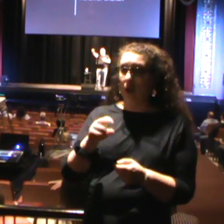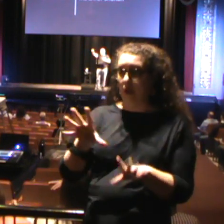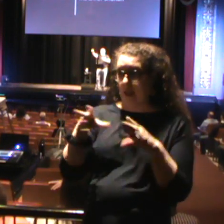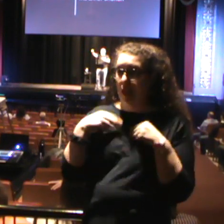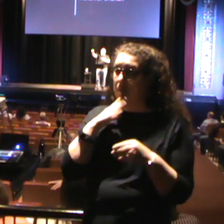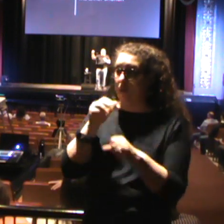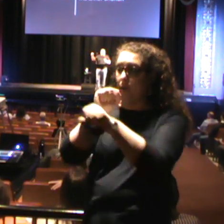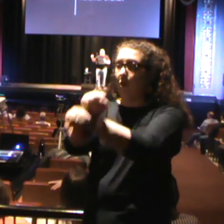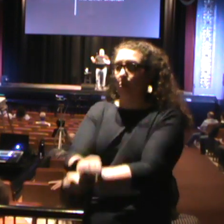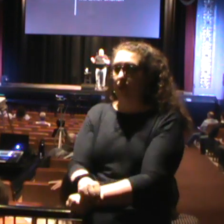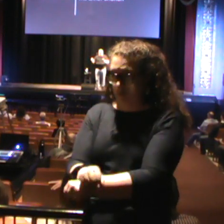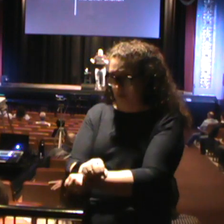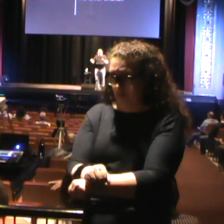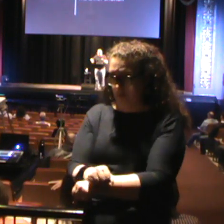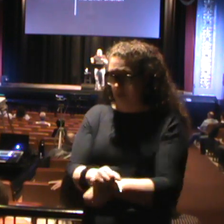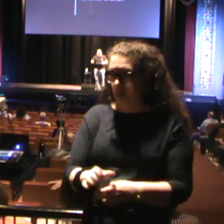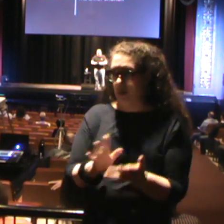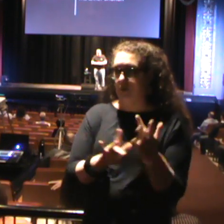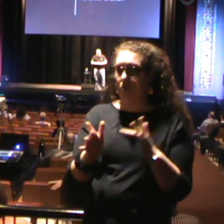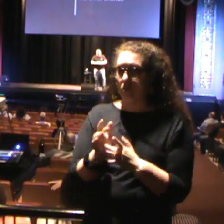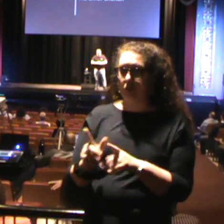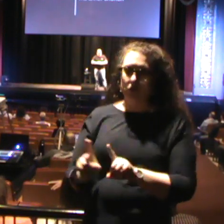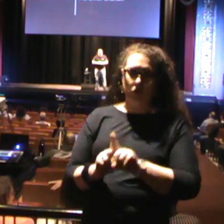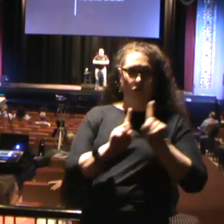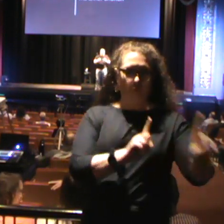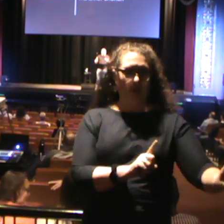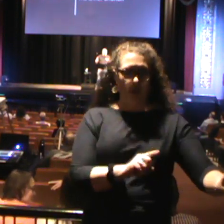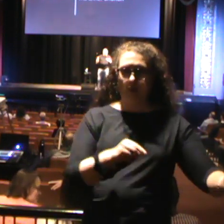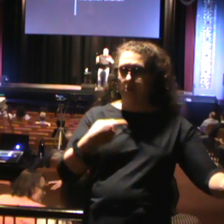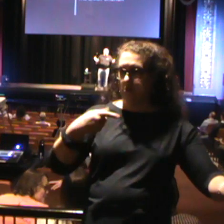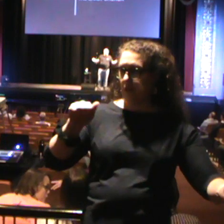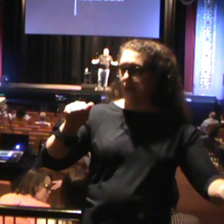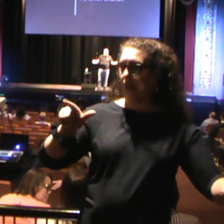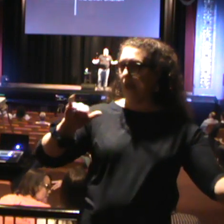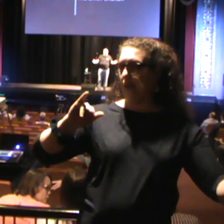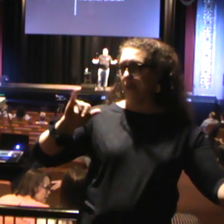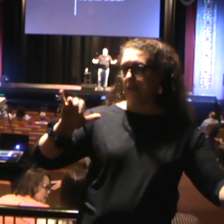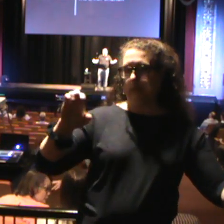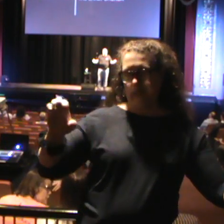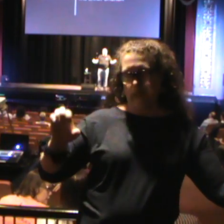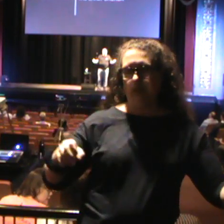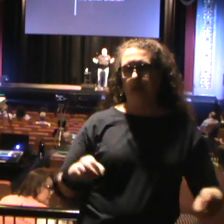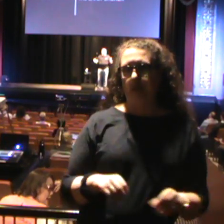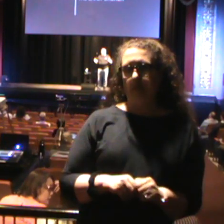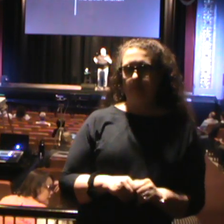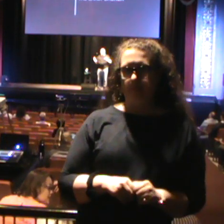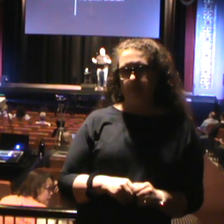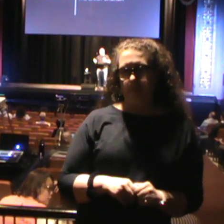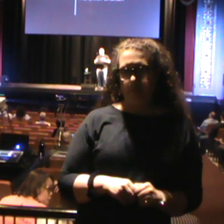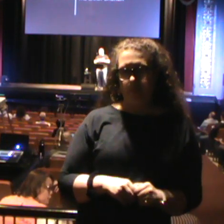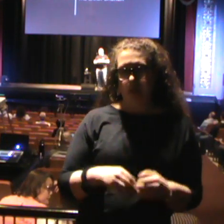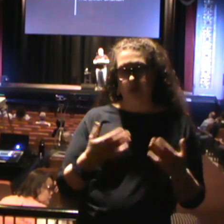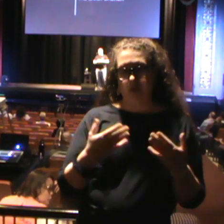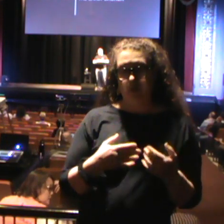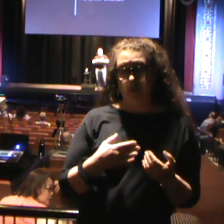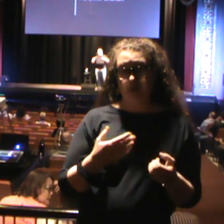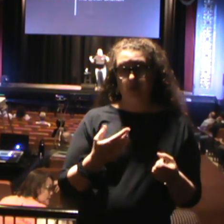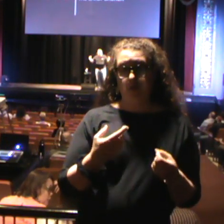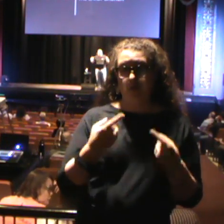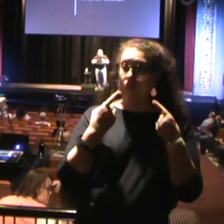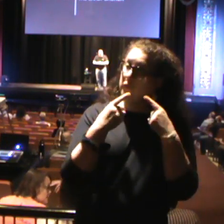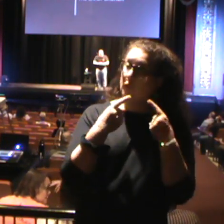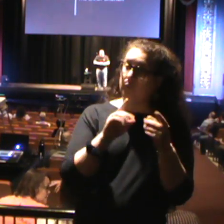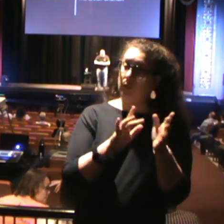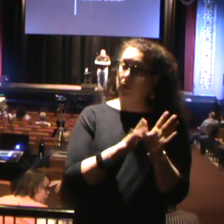So Jesus withdrew to Galilee. It was to fulfill Scripture, but it was also a place where Jesus would